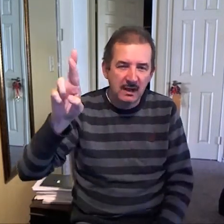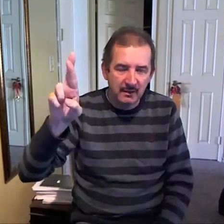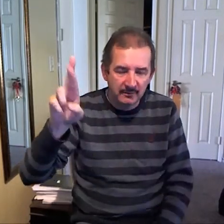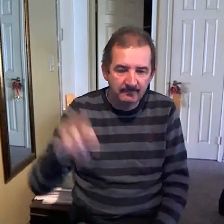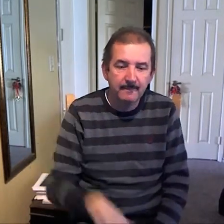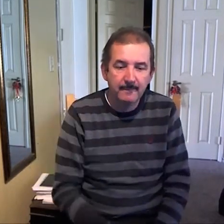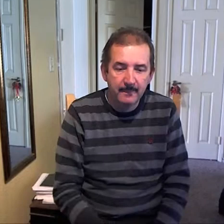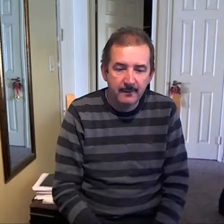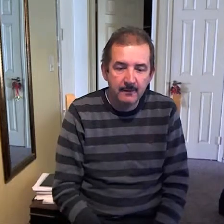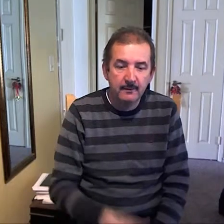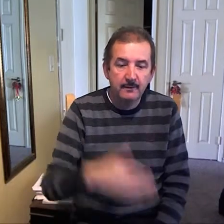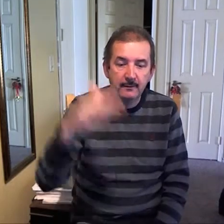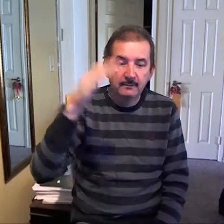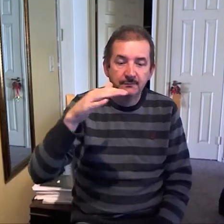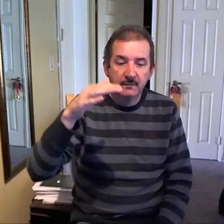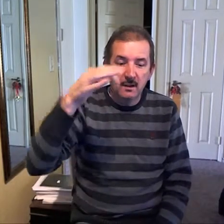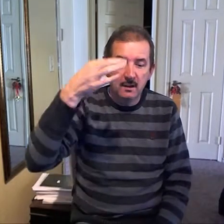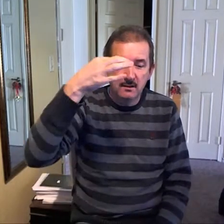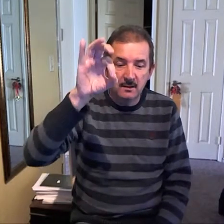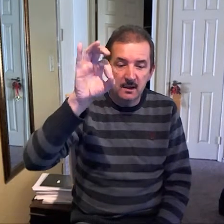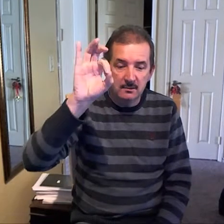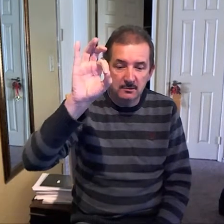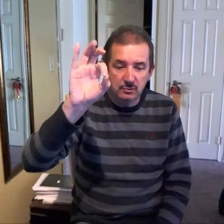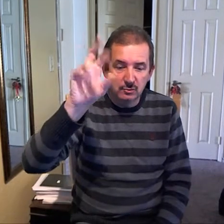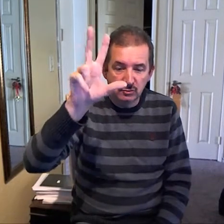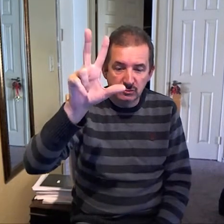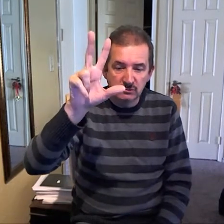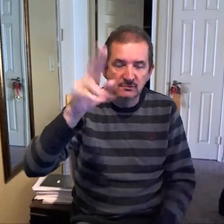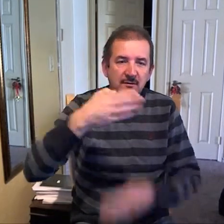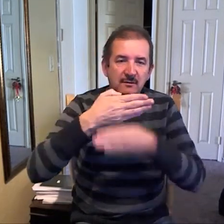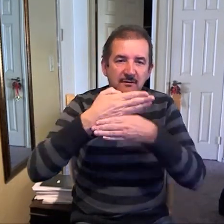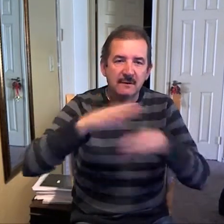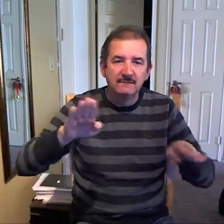I was going to... I said I can't switch in the middle of semester. What about your dad's hand?